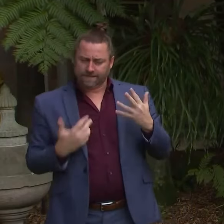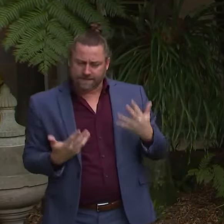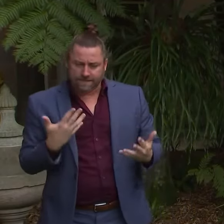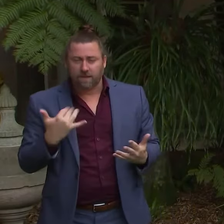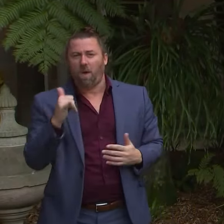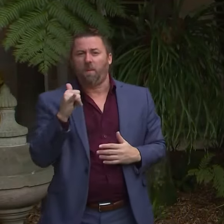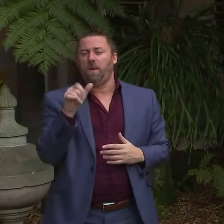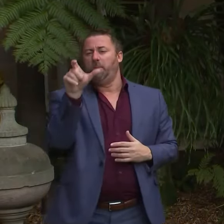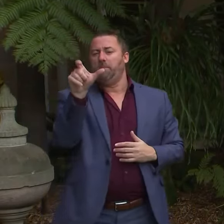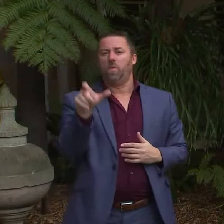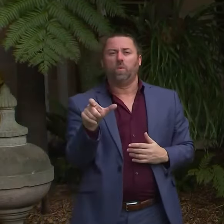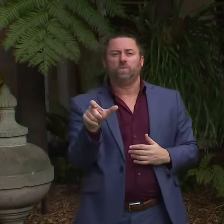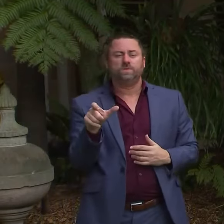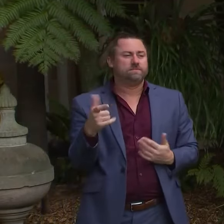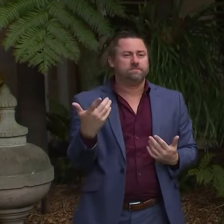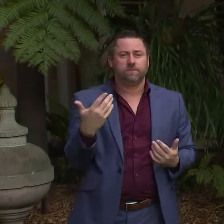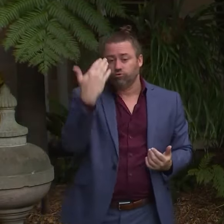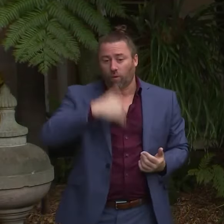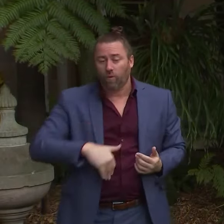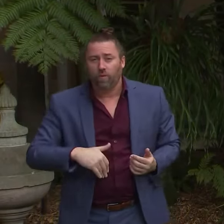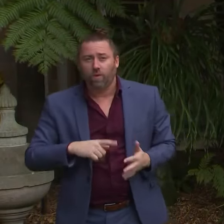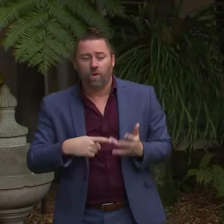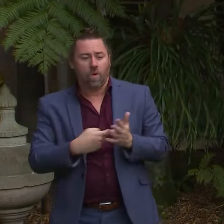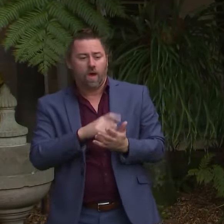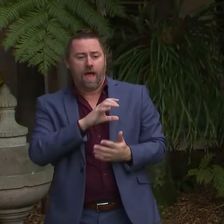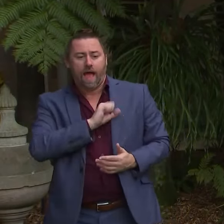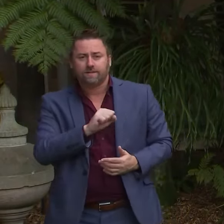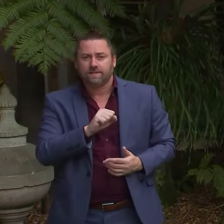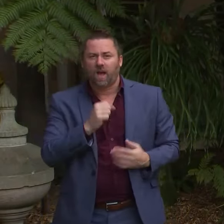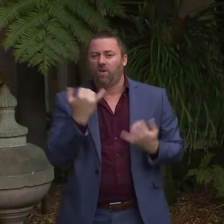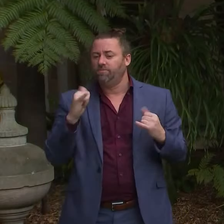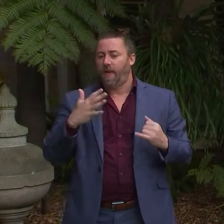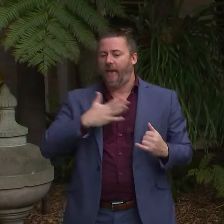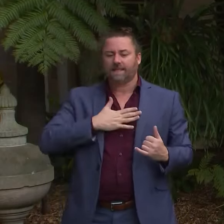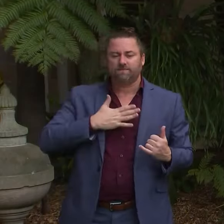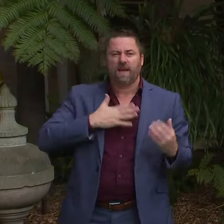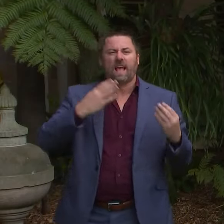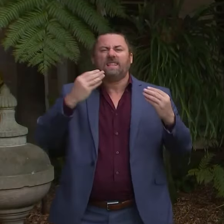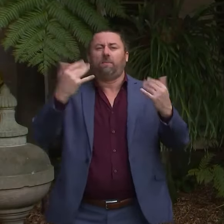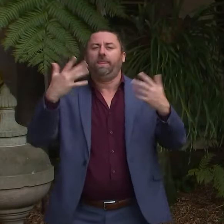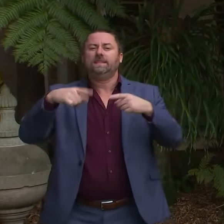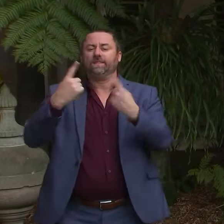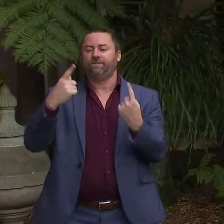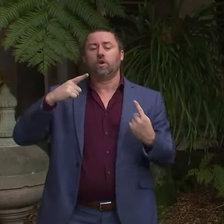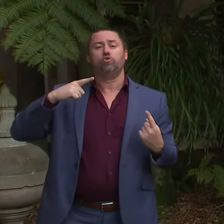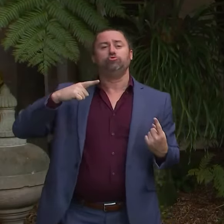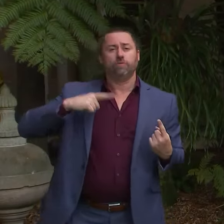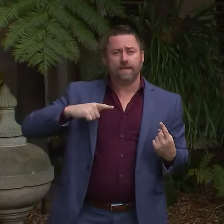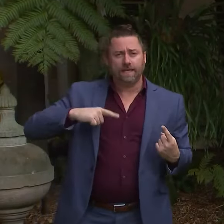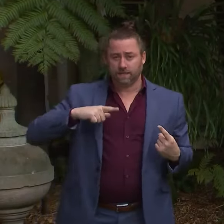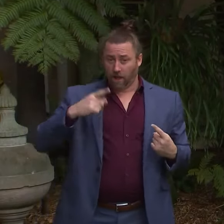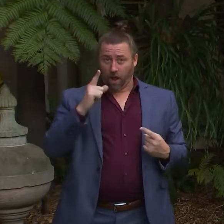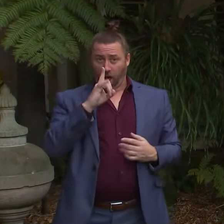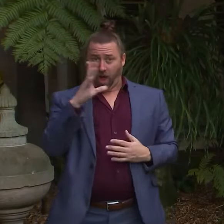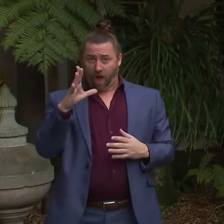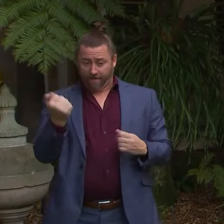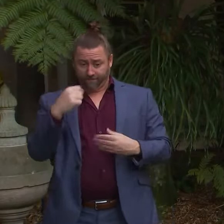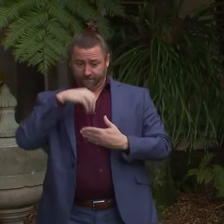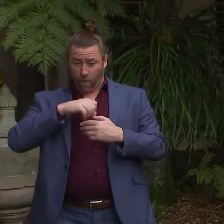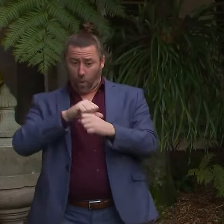someone has a positive COVID test, unless it is very obvious that there is an alternative cause of death, they will, they will be included in the daily tally.